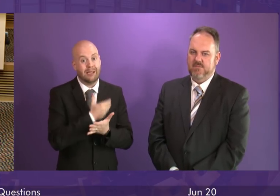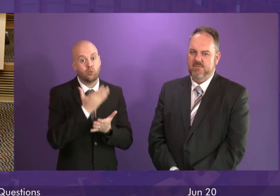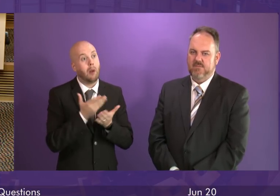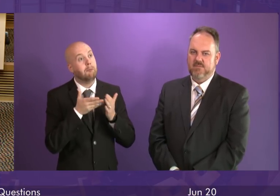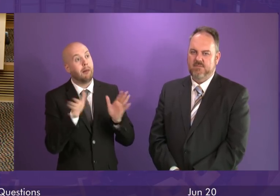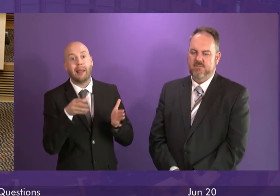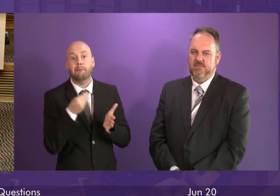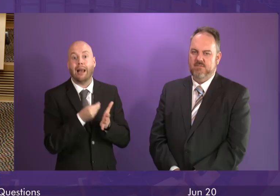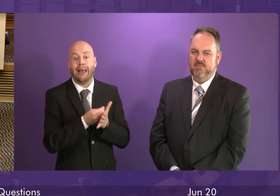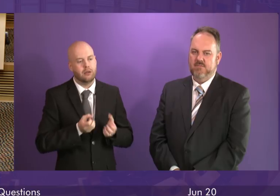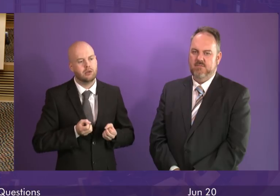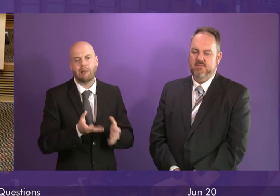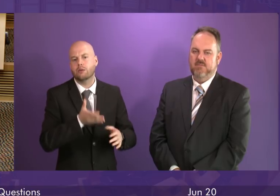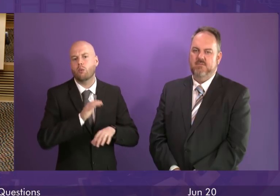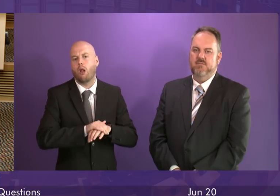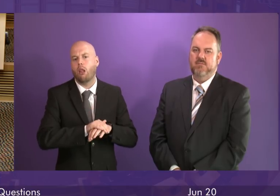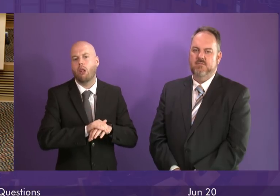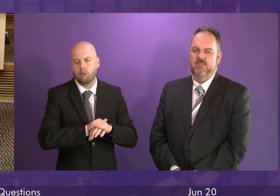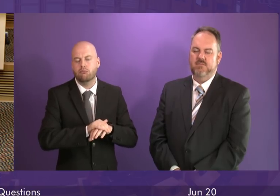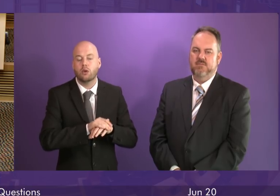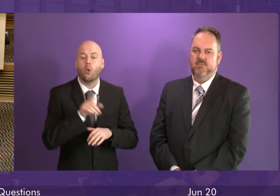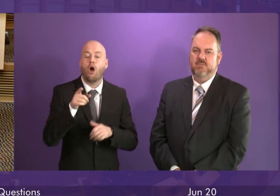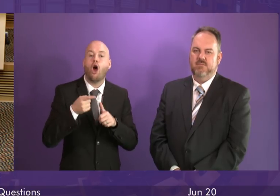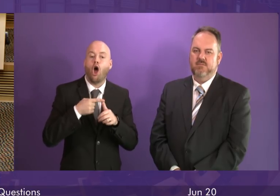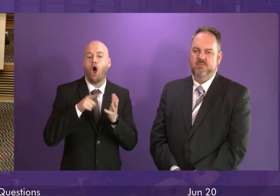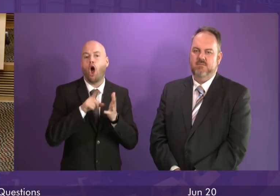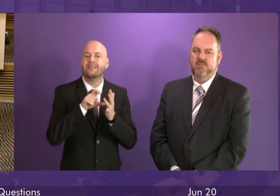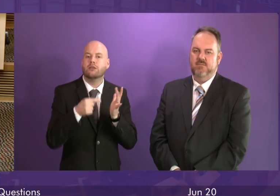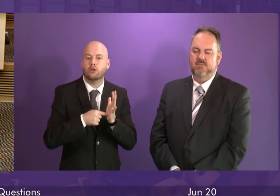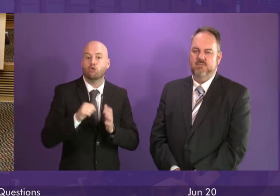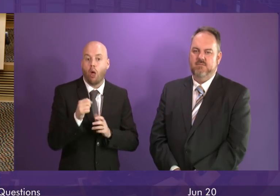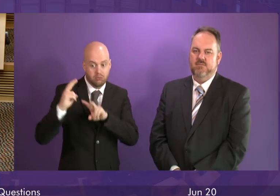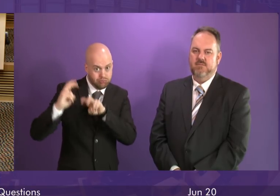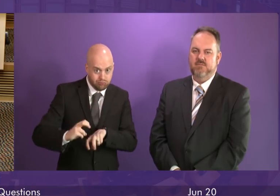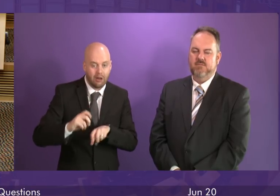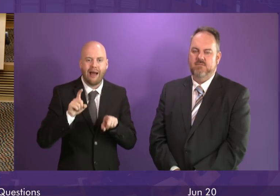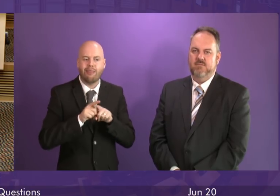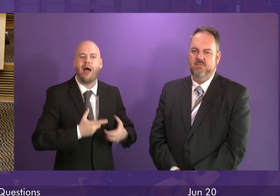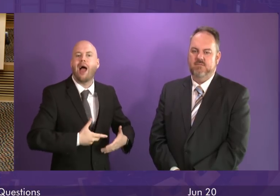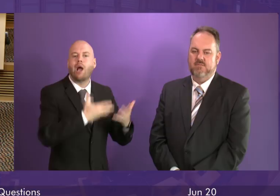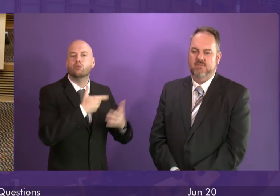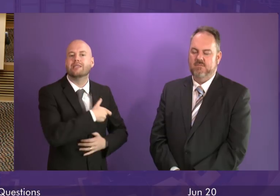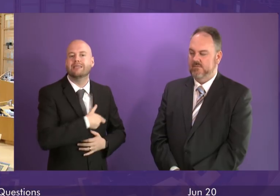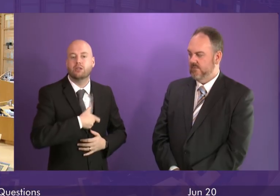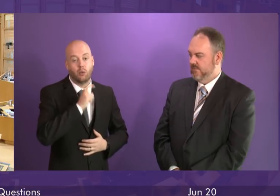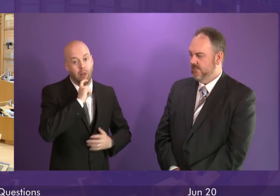decisions they take. While Audit Scotland will be looking at the matter, I'm sure that the Accounts Commission will also be giving it consideration.